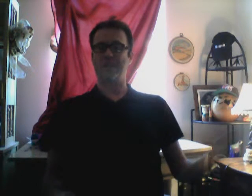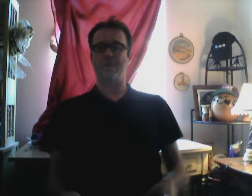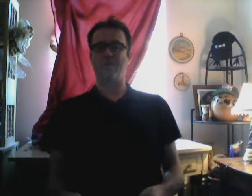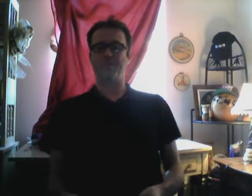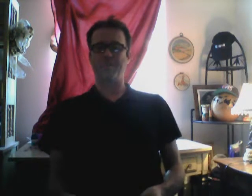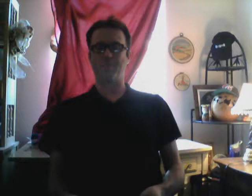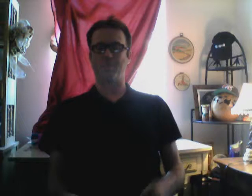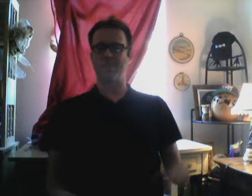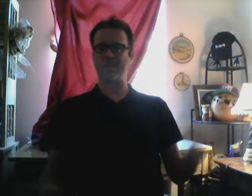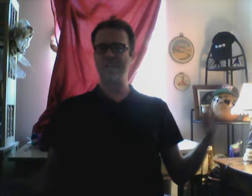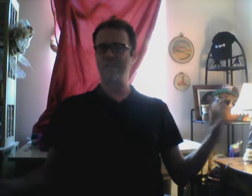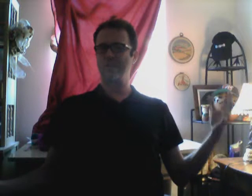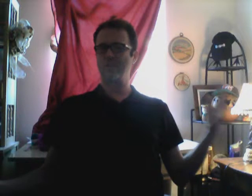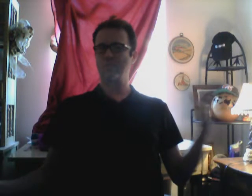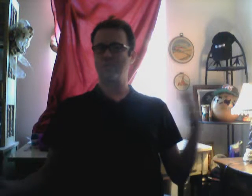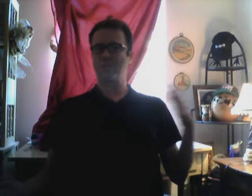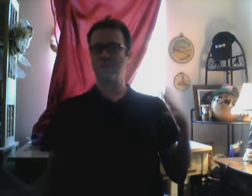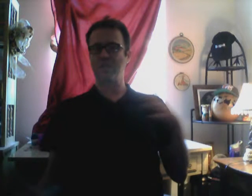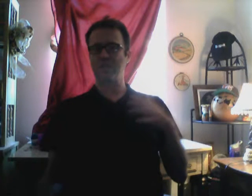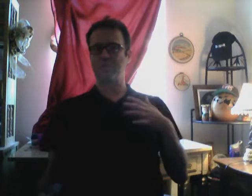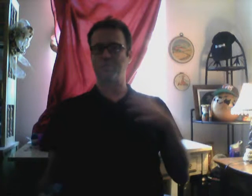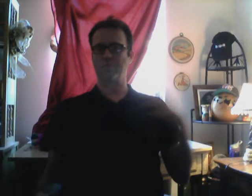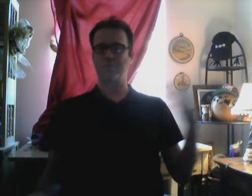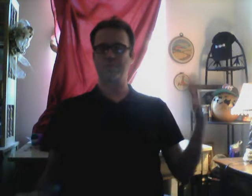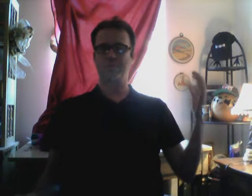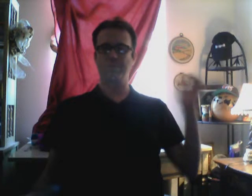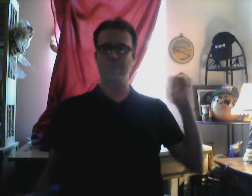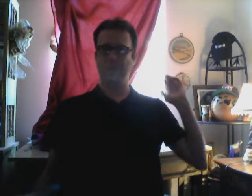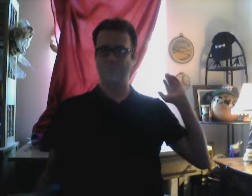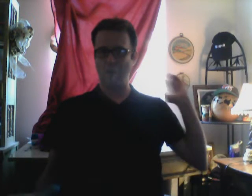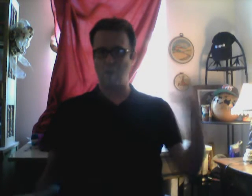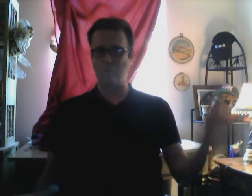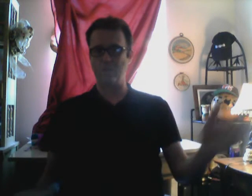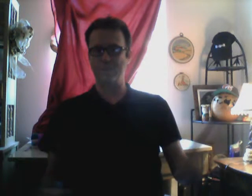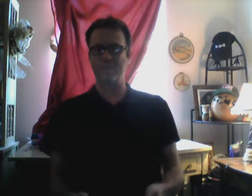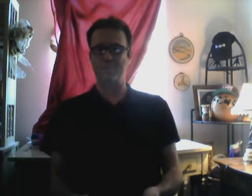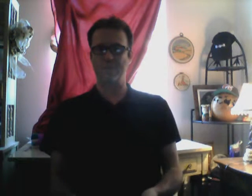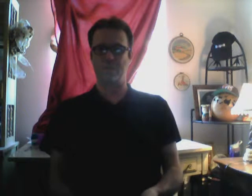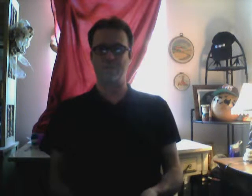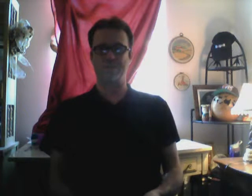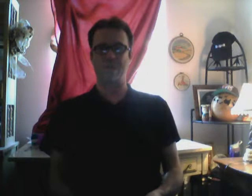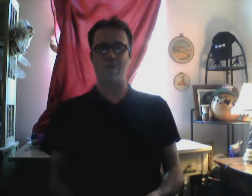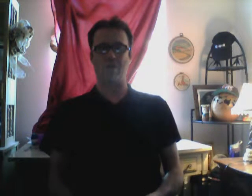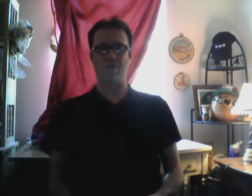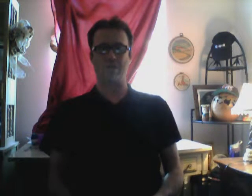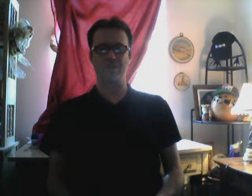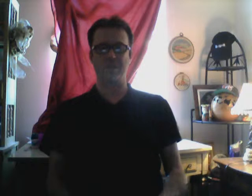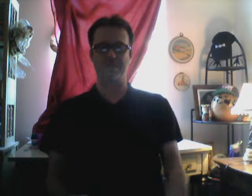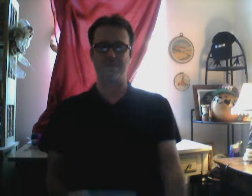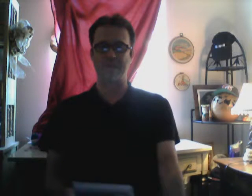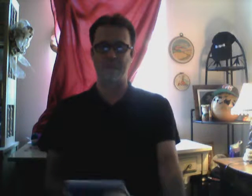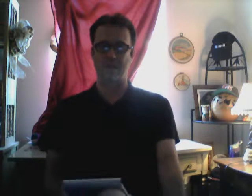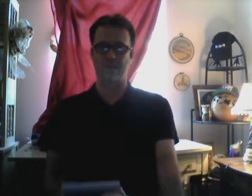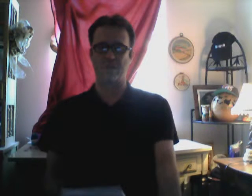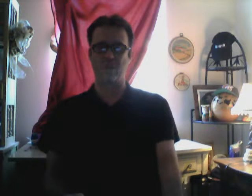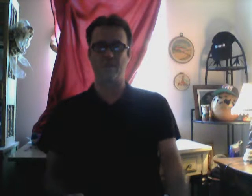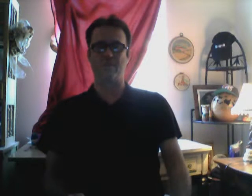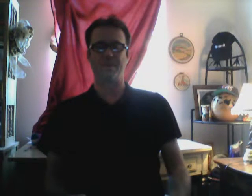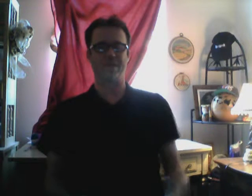You know. People have never really approached me. I've always had to be the dog. And chase them down. And hunt them. You know.